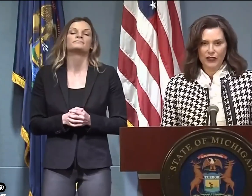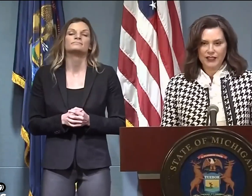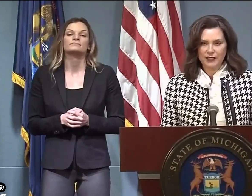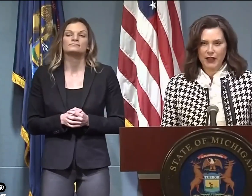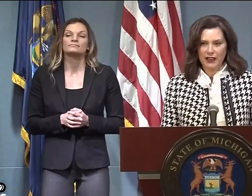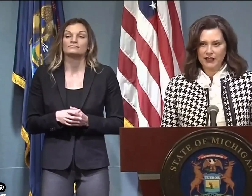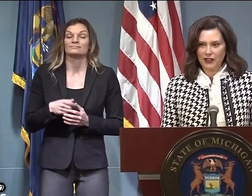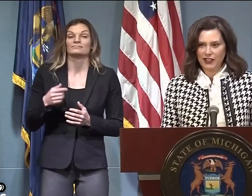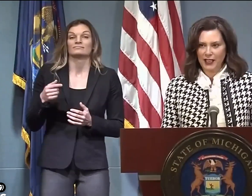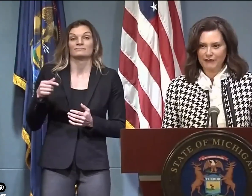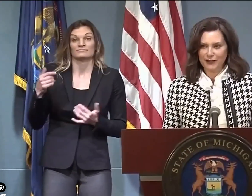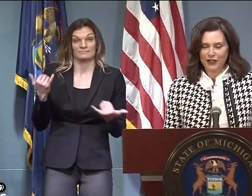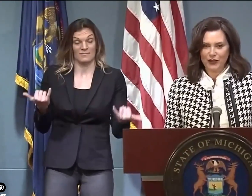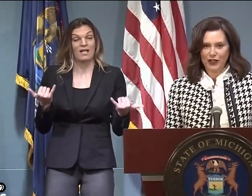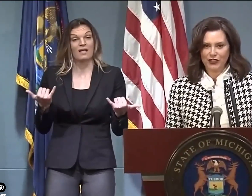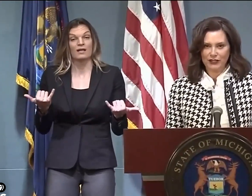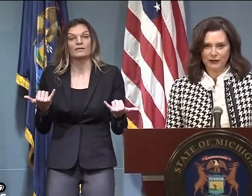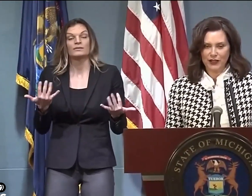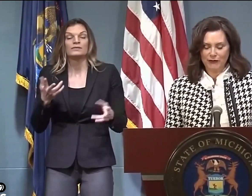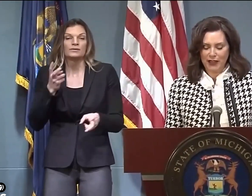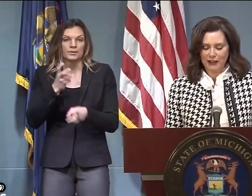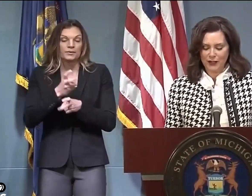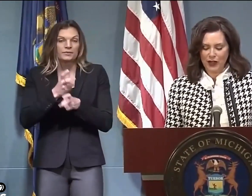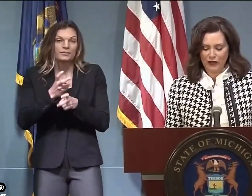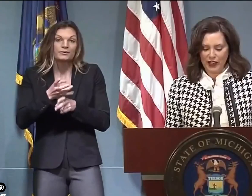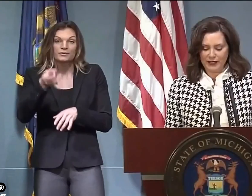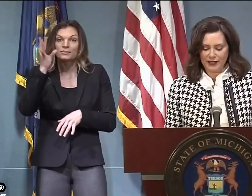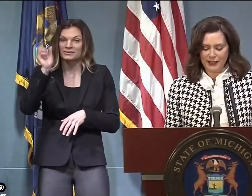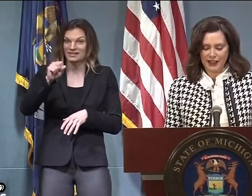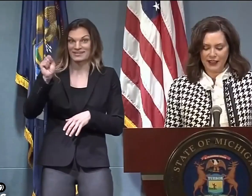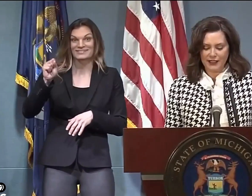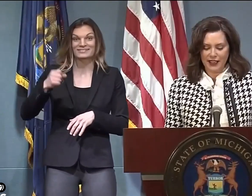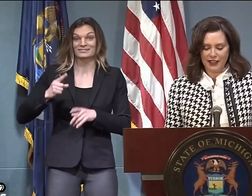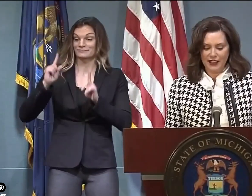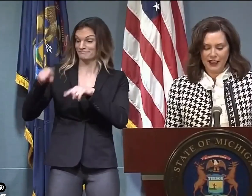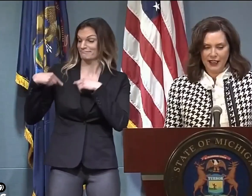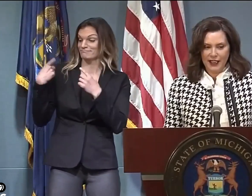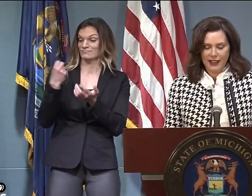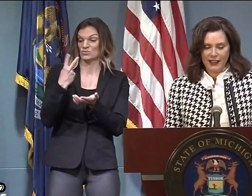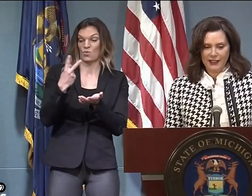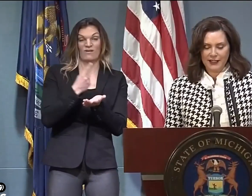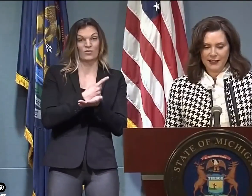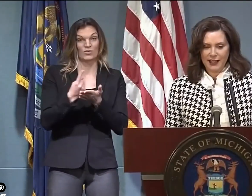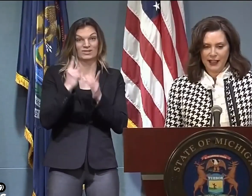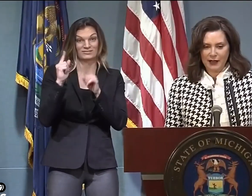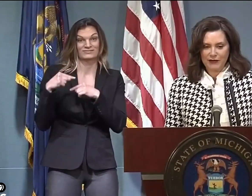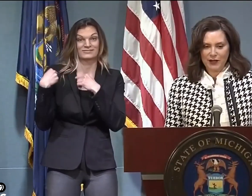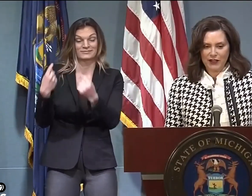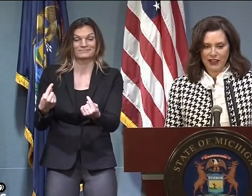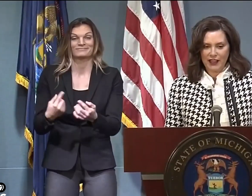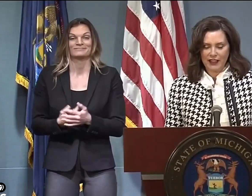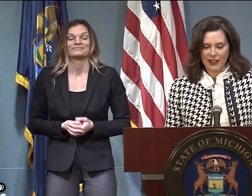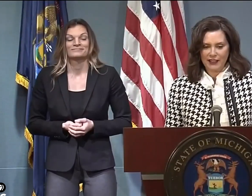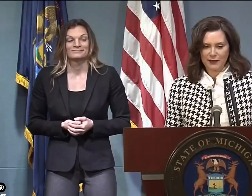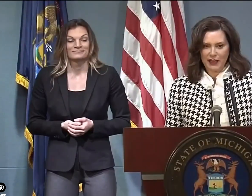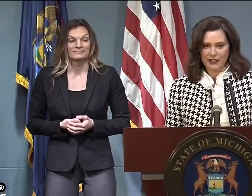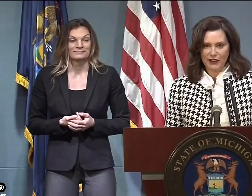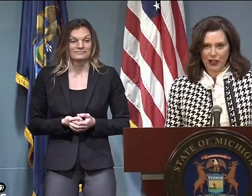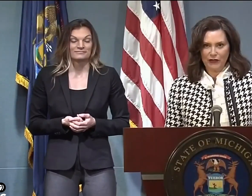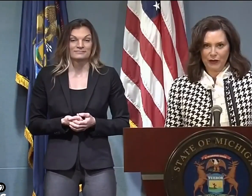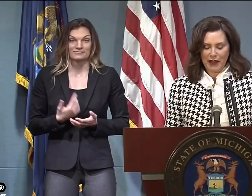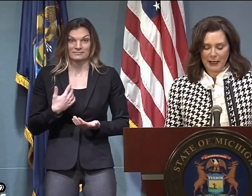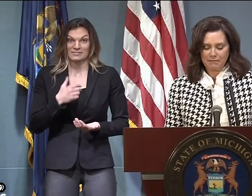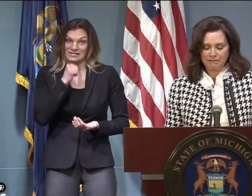a few words. You know, this has been a tough time, there's no question. We've been 12 weeks into this and it